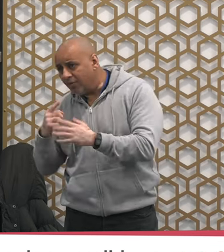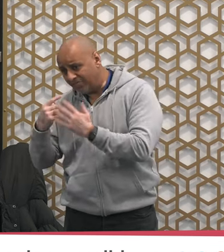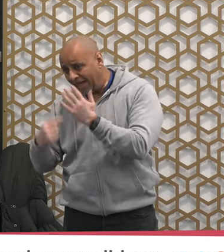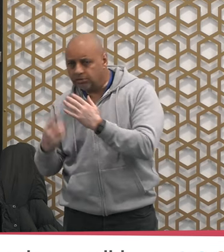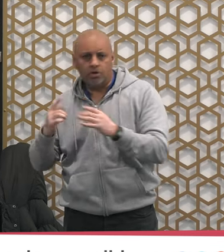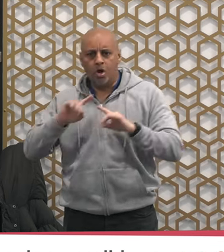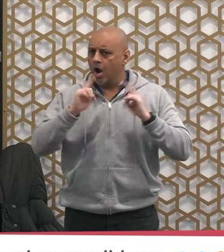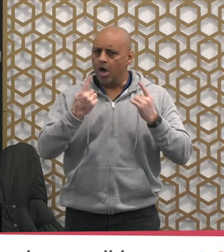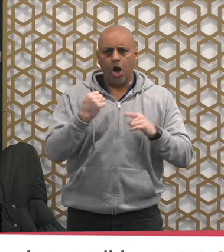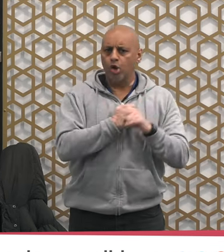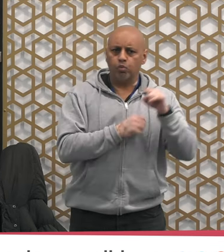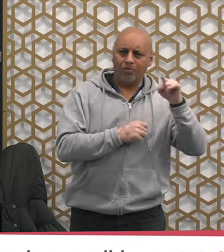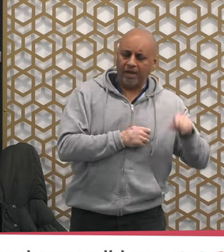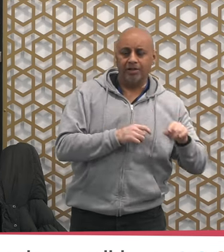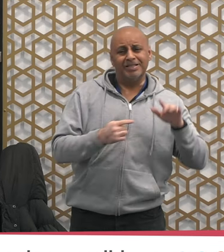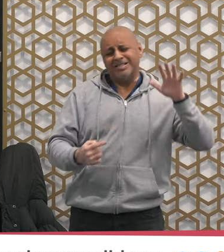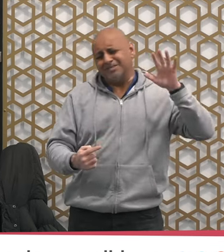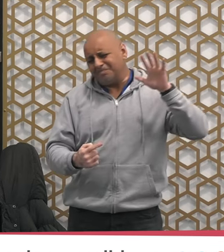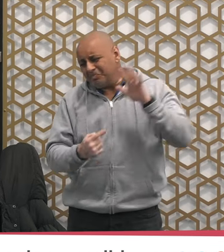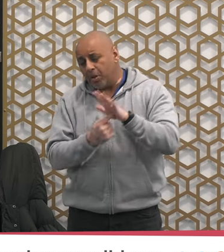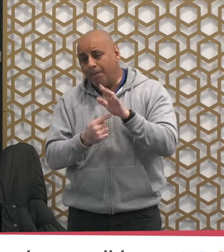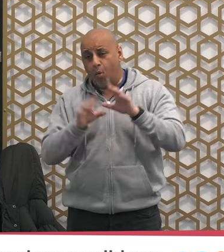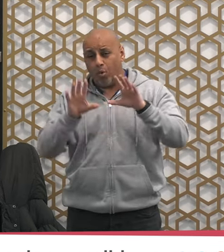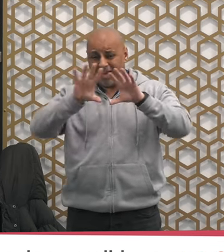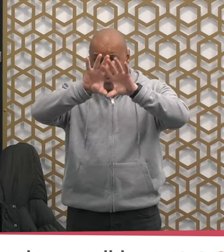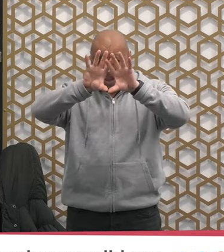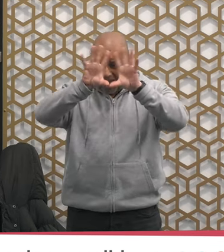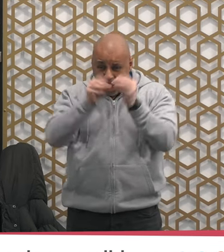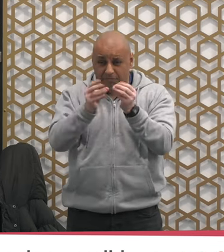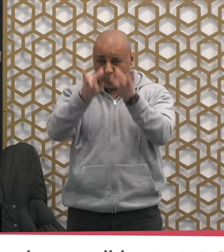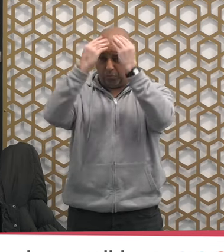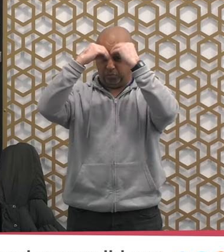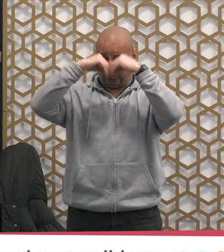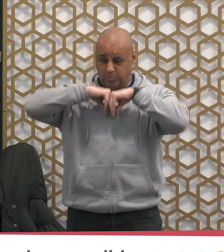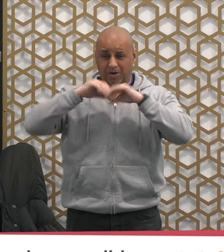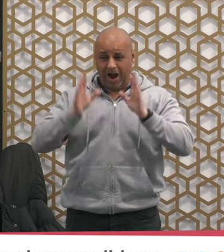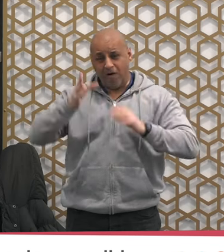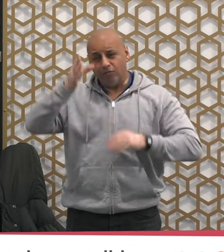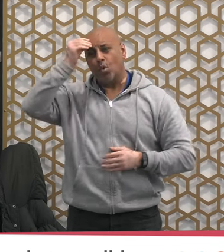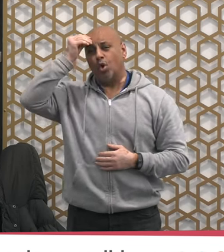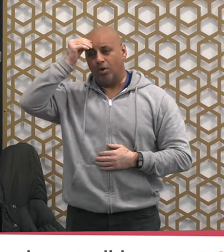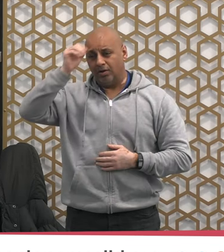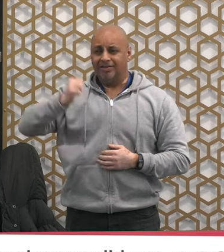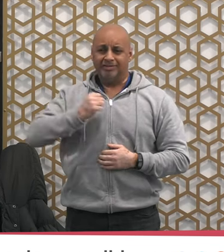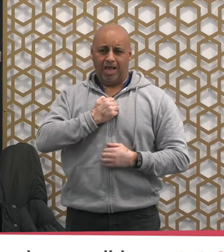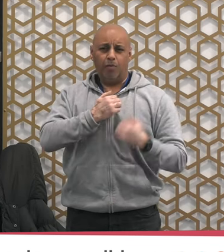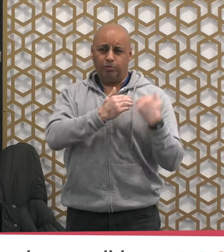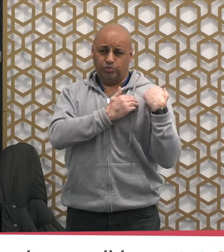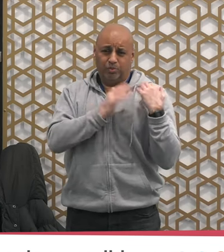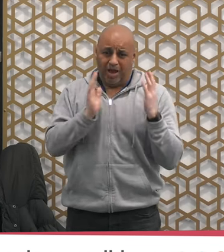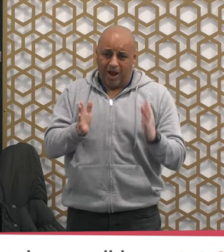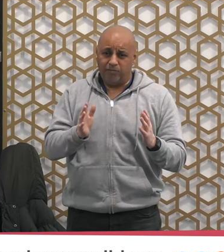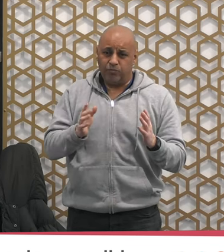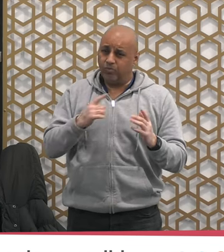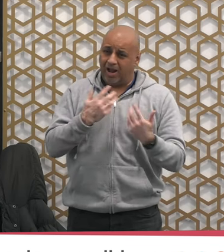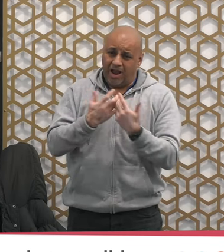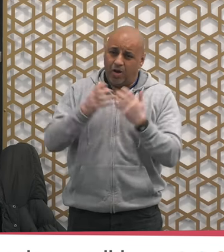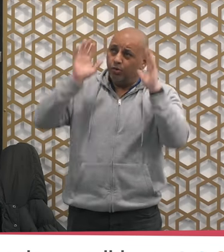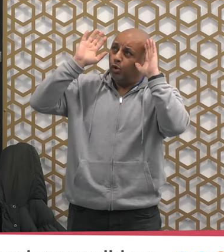we need to learn all that it is our core duty in order to worship Allah subhanahu wa ta'ala so again